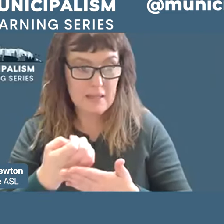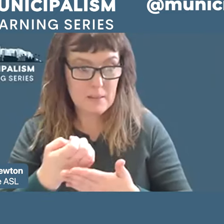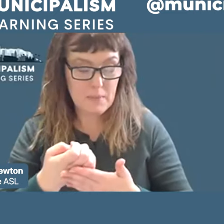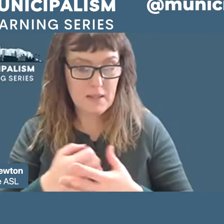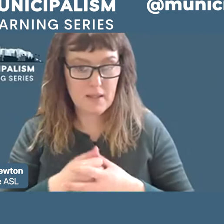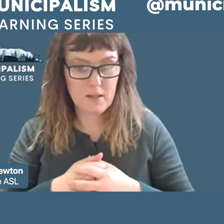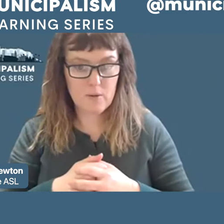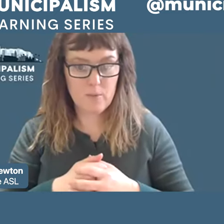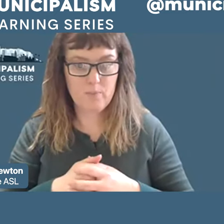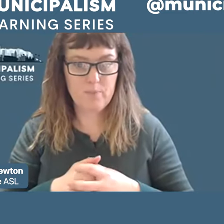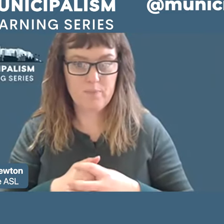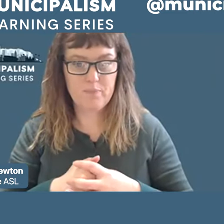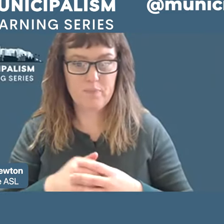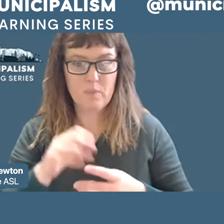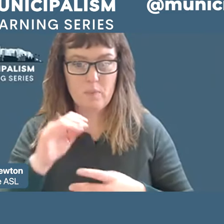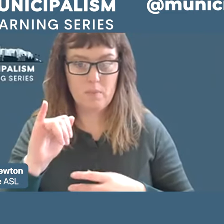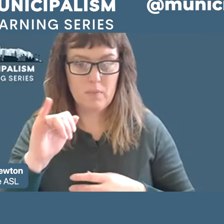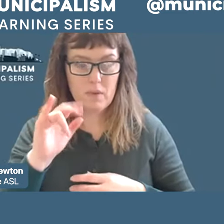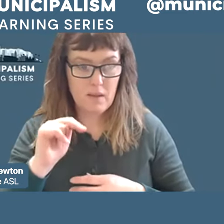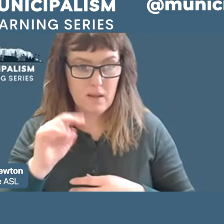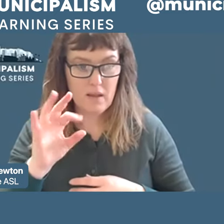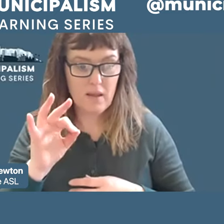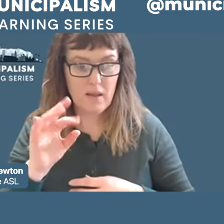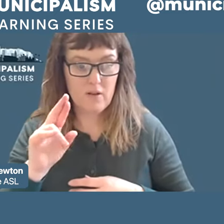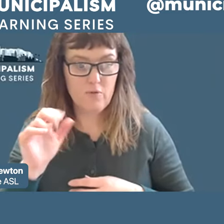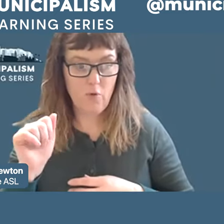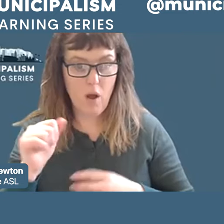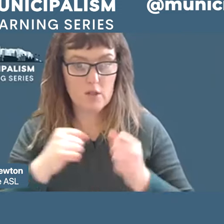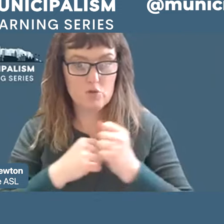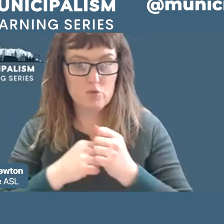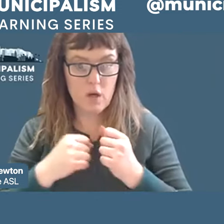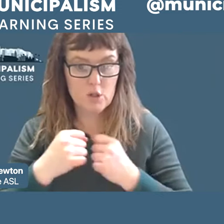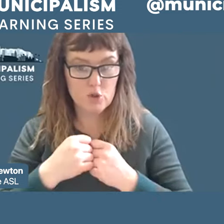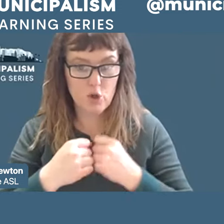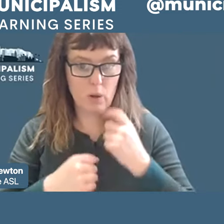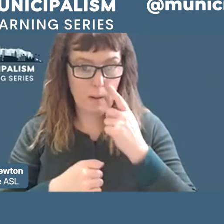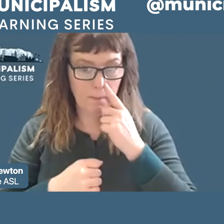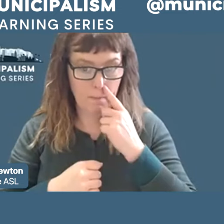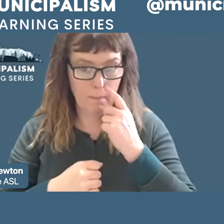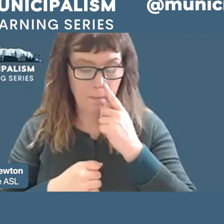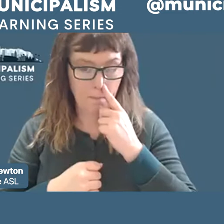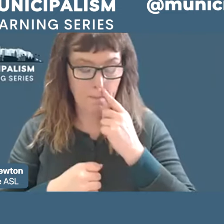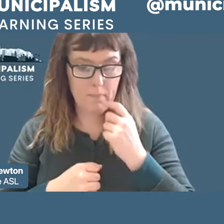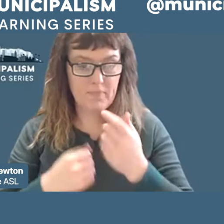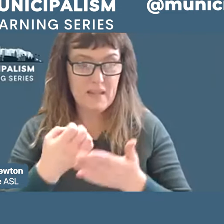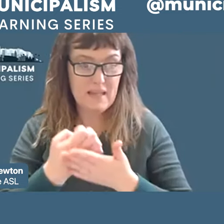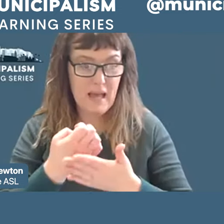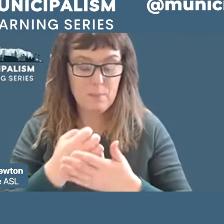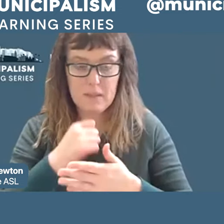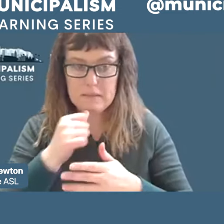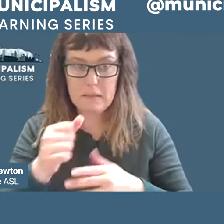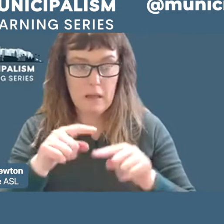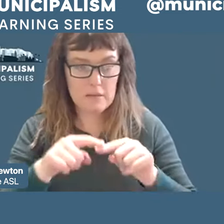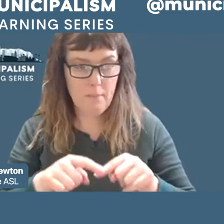infrastructure and an economy that doesn't depend on really